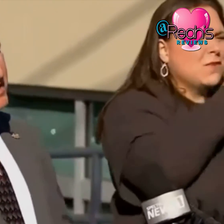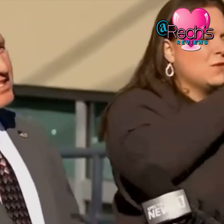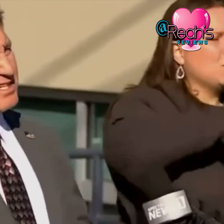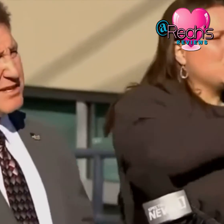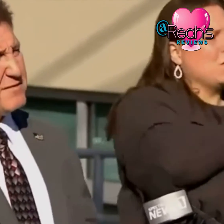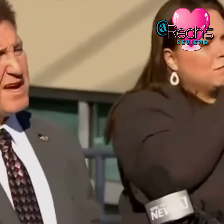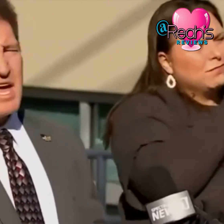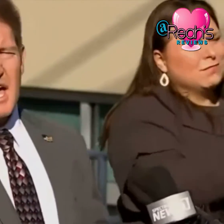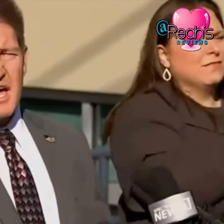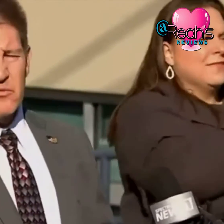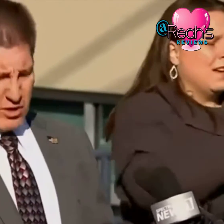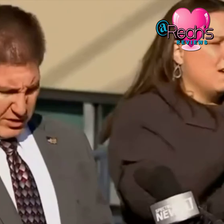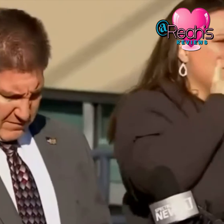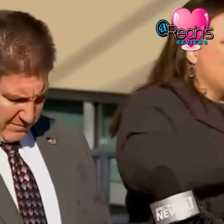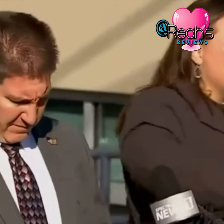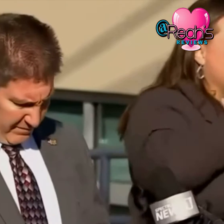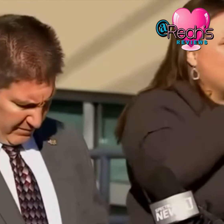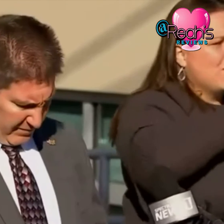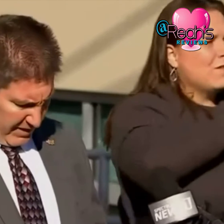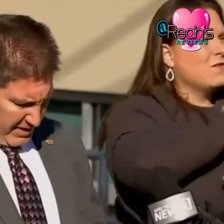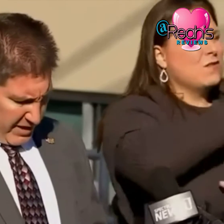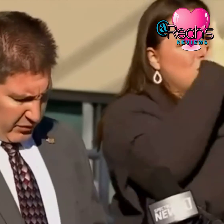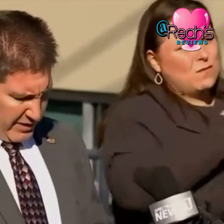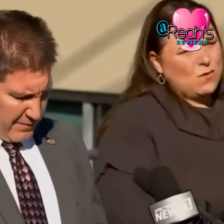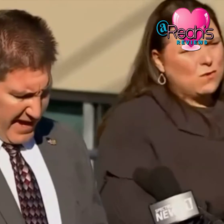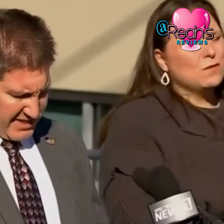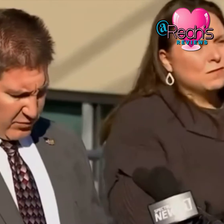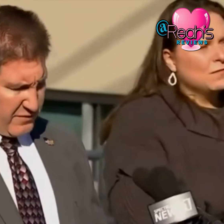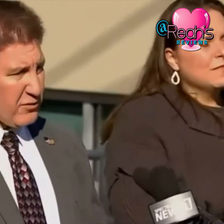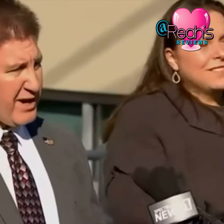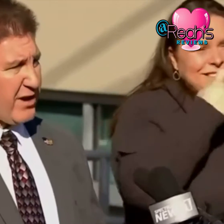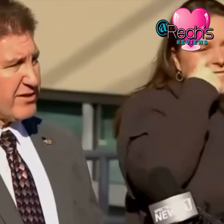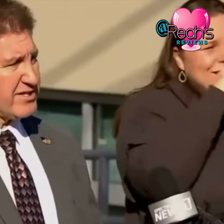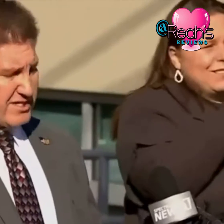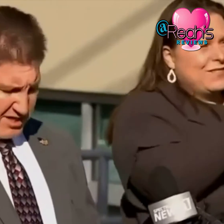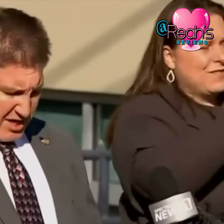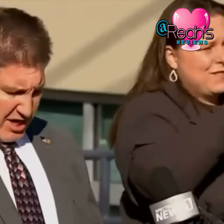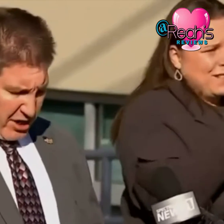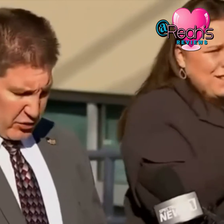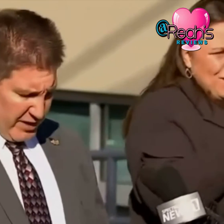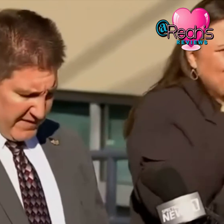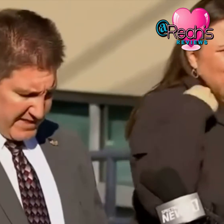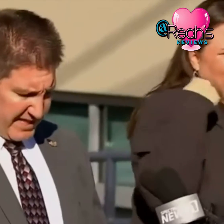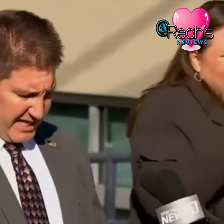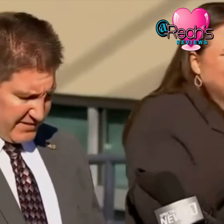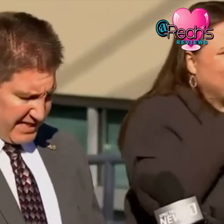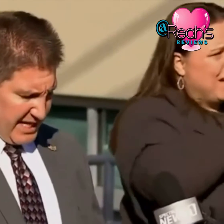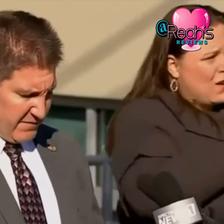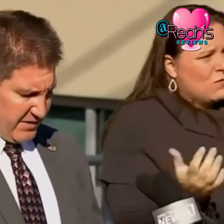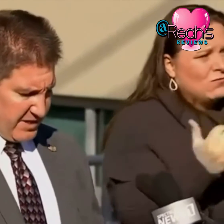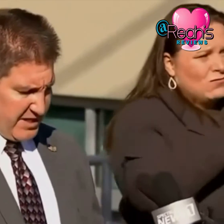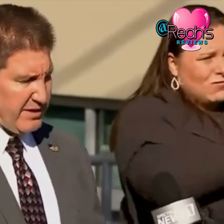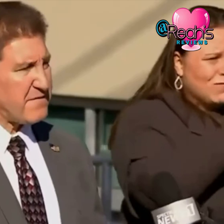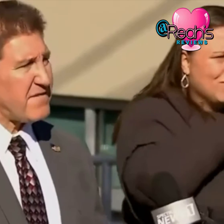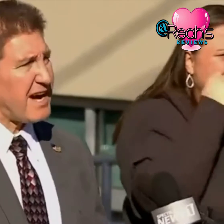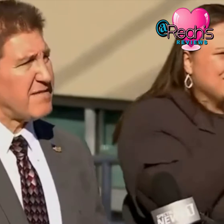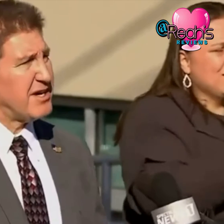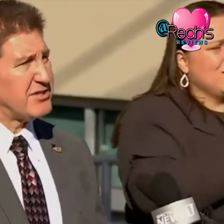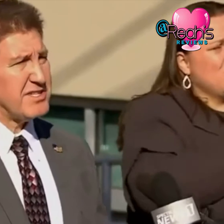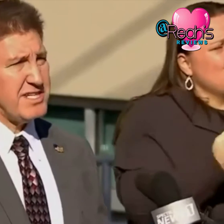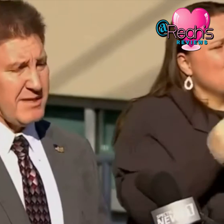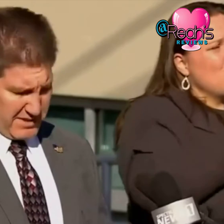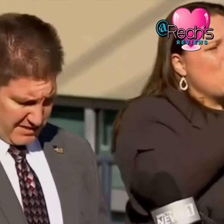a safe place to live and work during the past 24 hours our joint investigative team fielded nearly